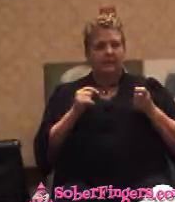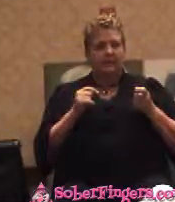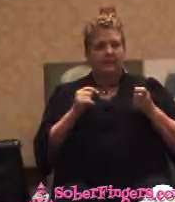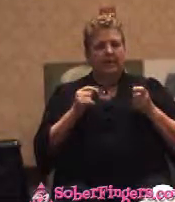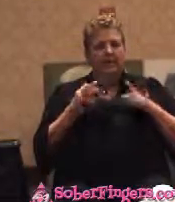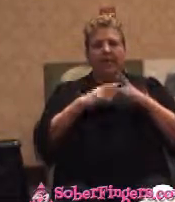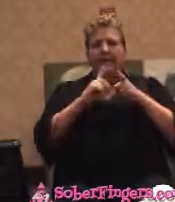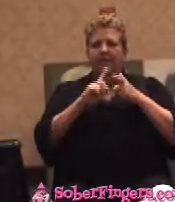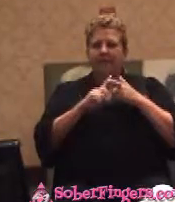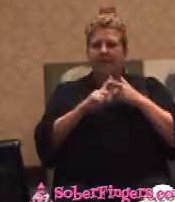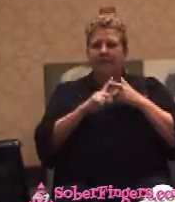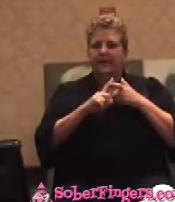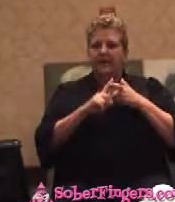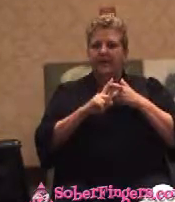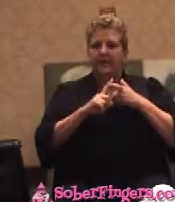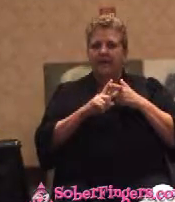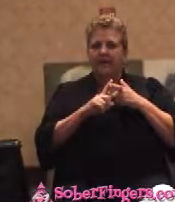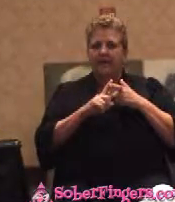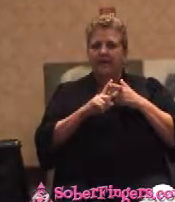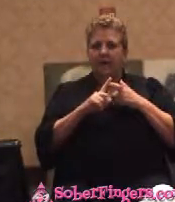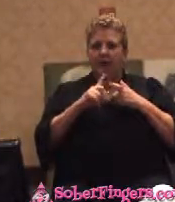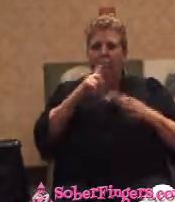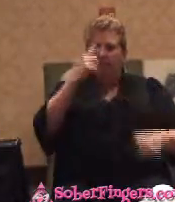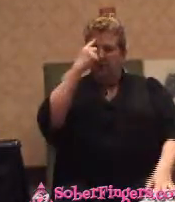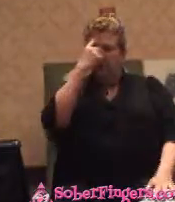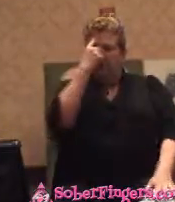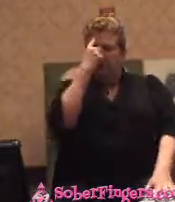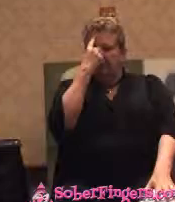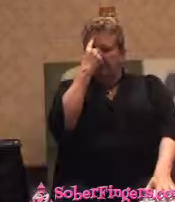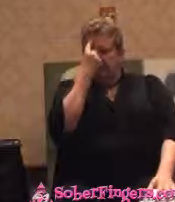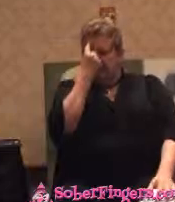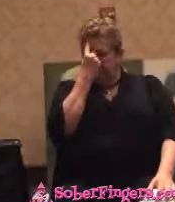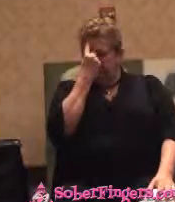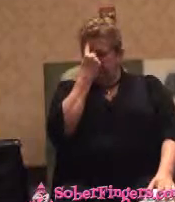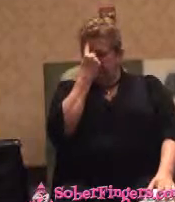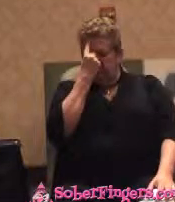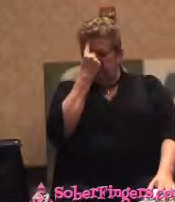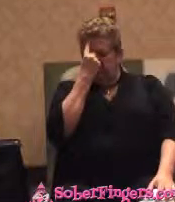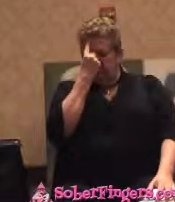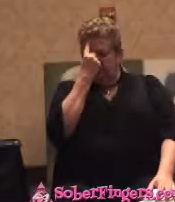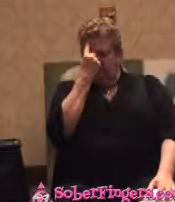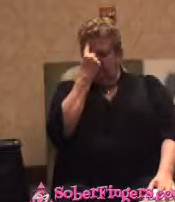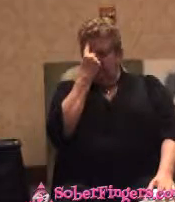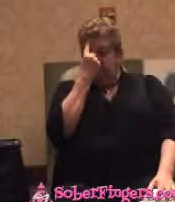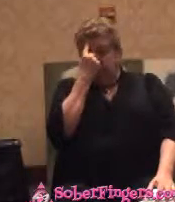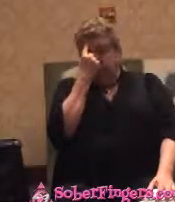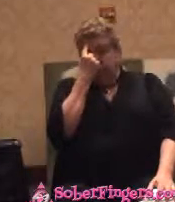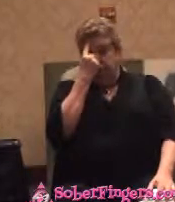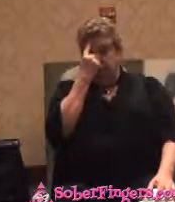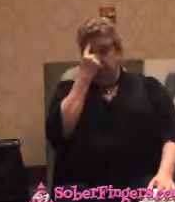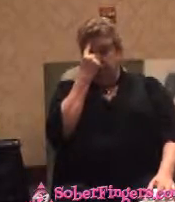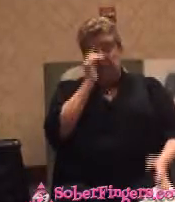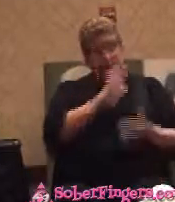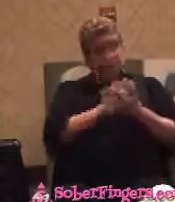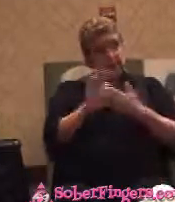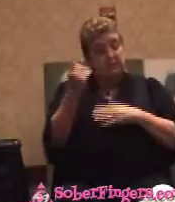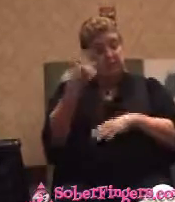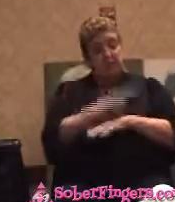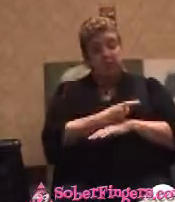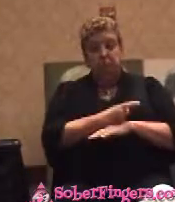and a thought came to me. You know, it's a nice day. I'm not going to screw